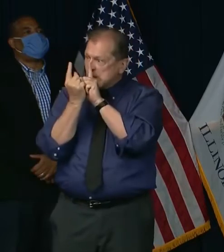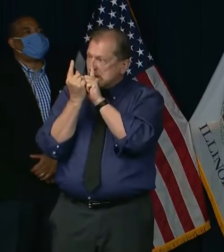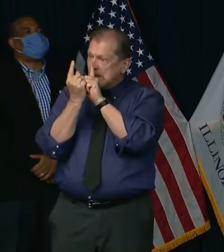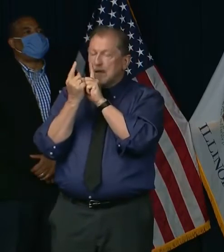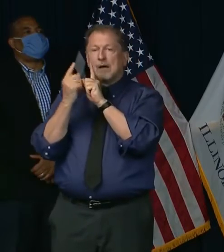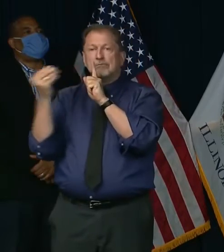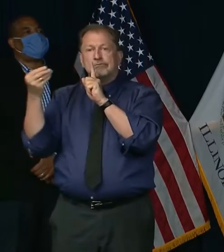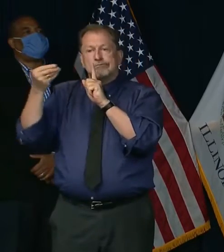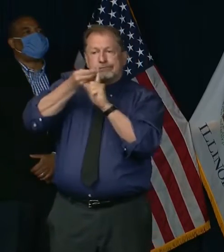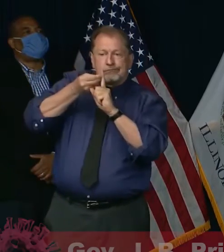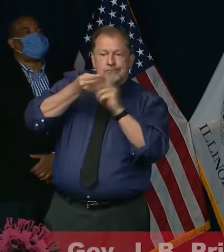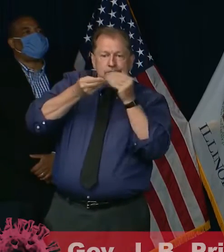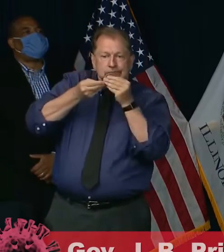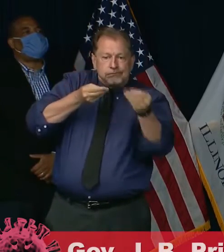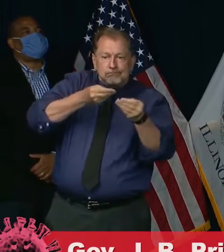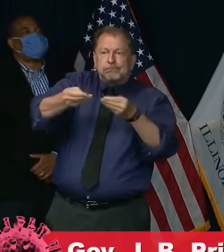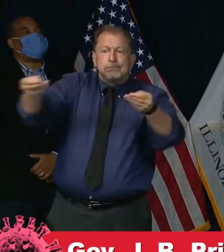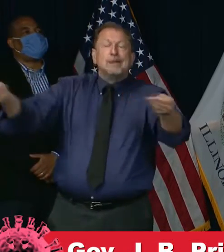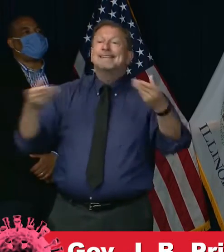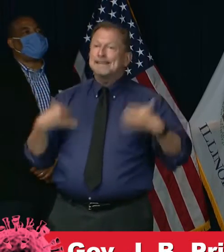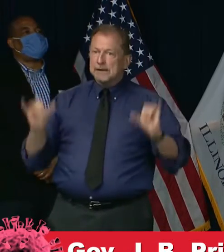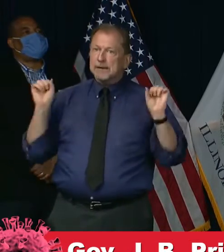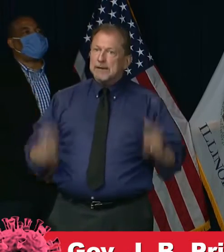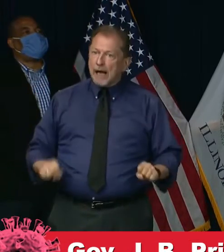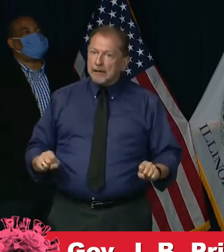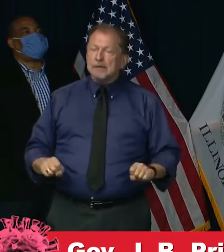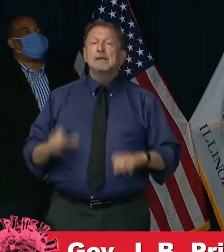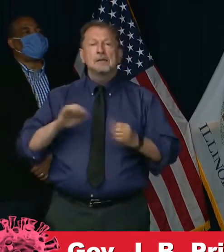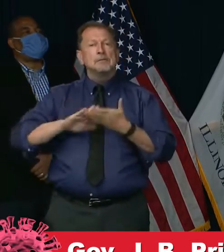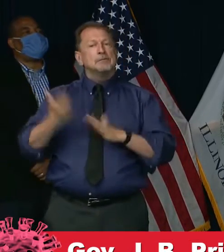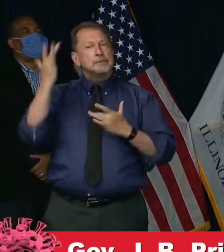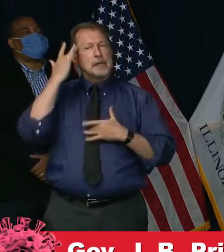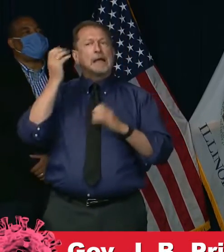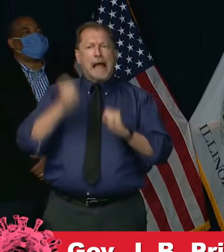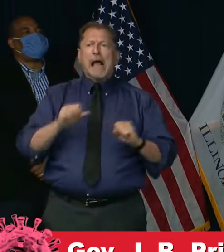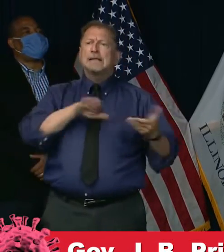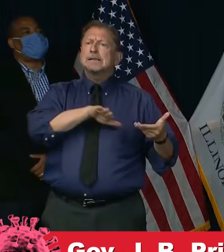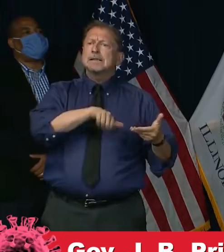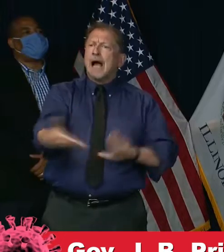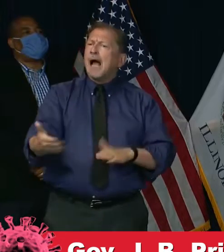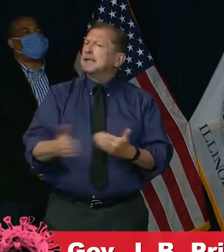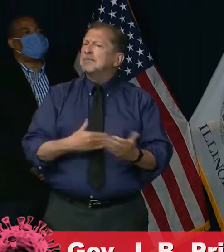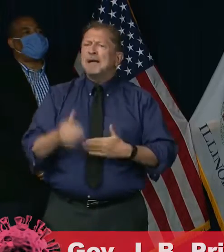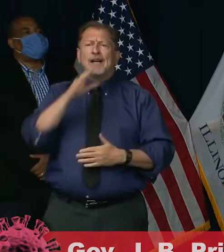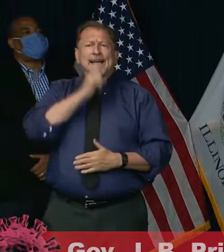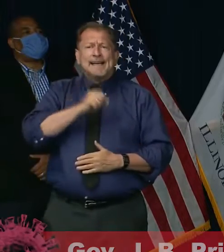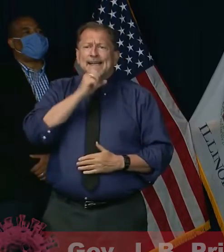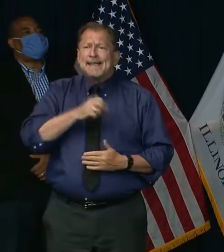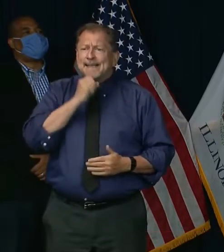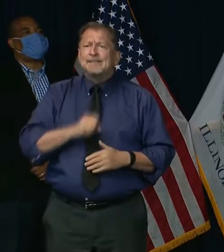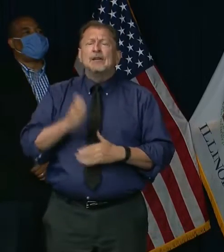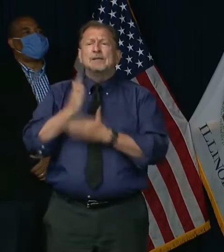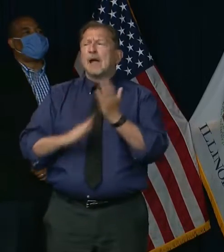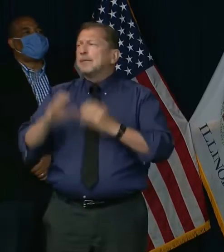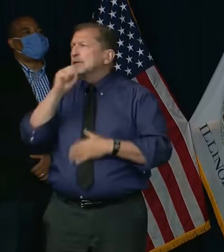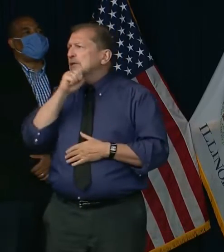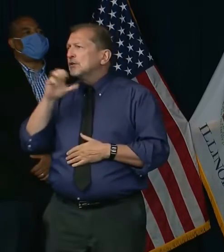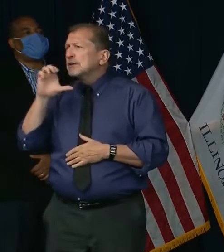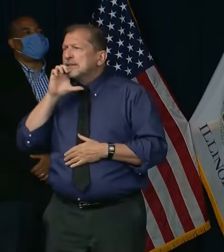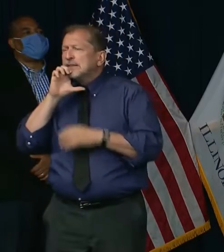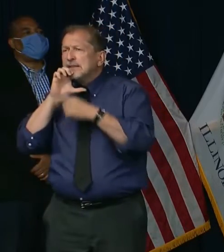getting sick, and some are dying. And I mean people of all ages, senior citizens,